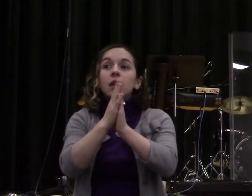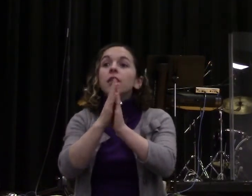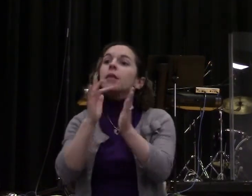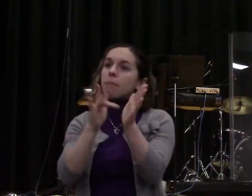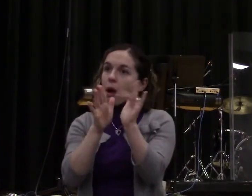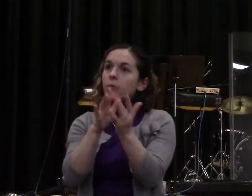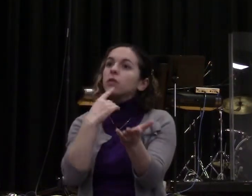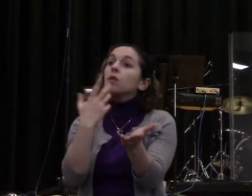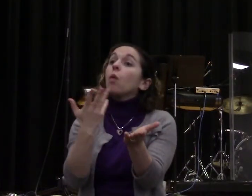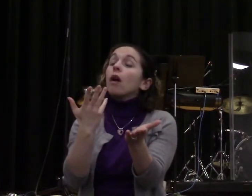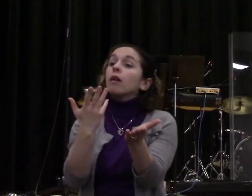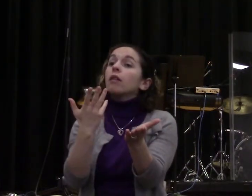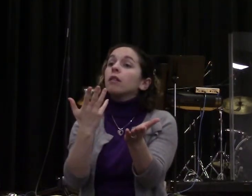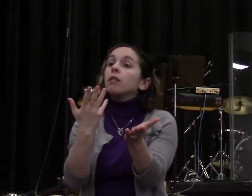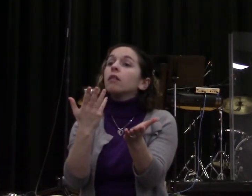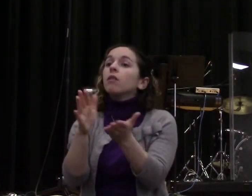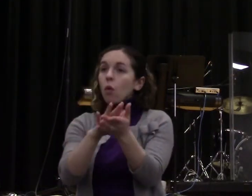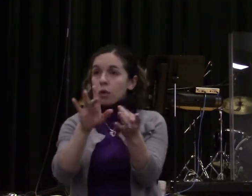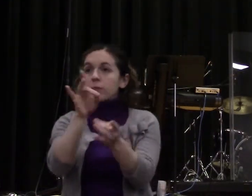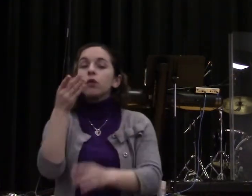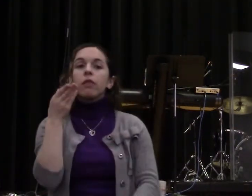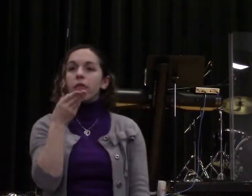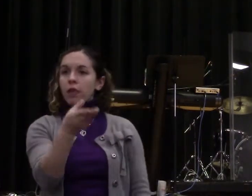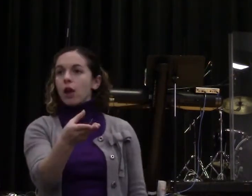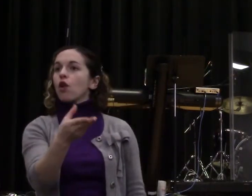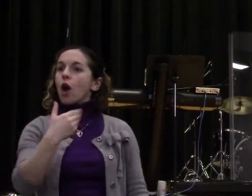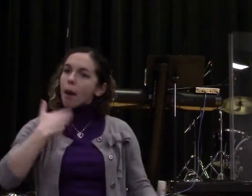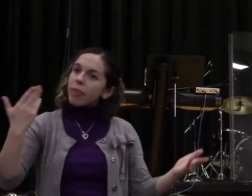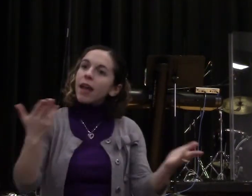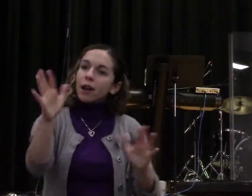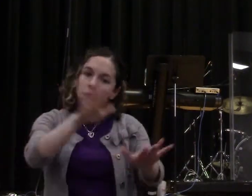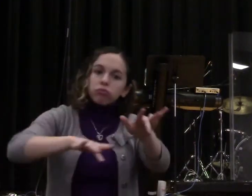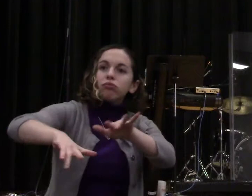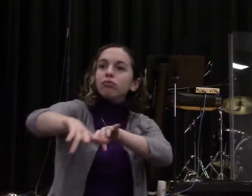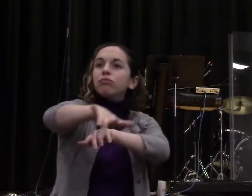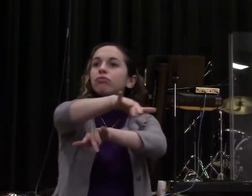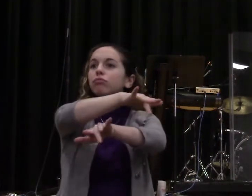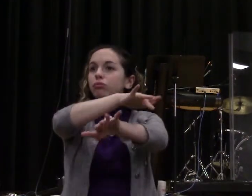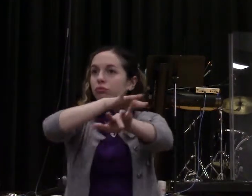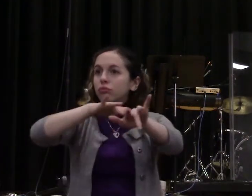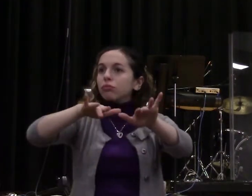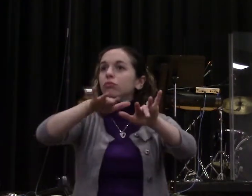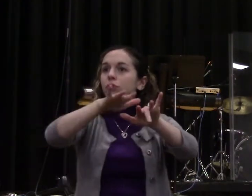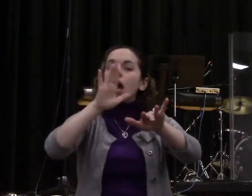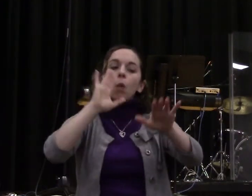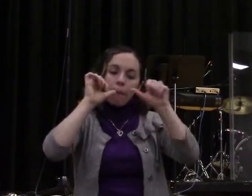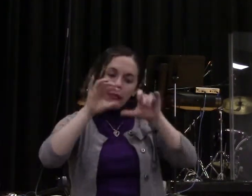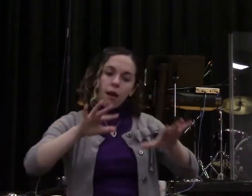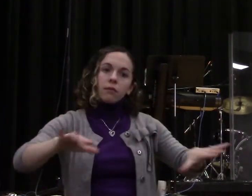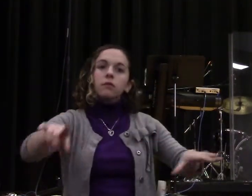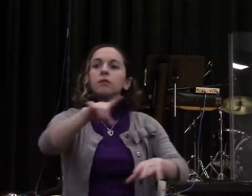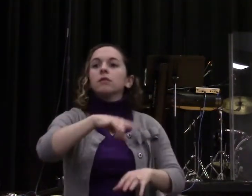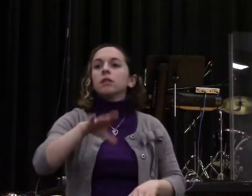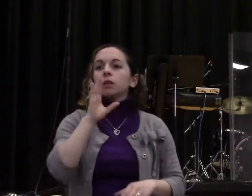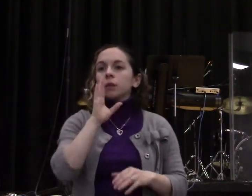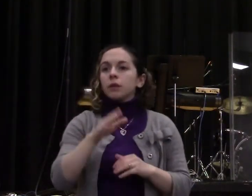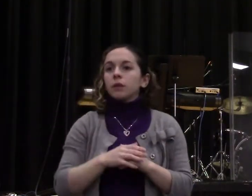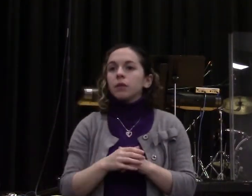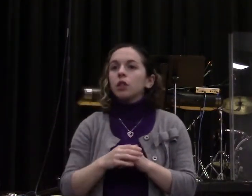in the midst. Blessed unity. One of the most poignant and powerful scriptures about unity comes